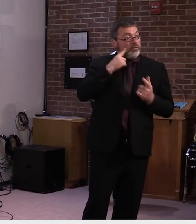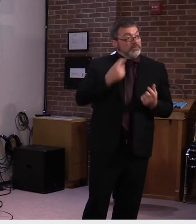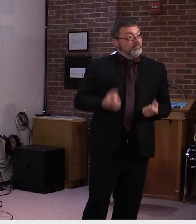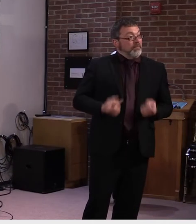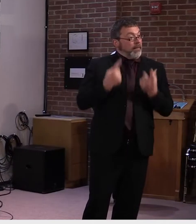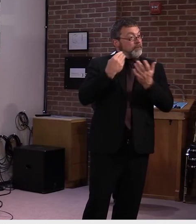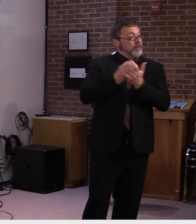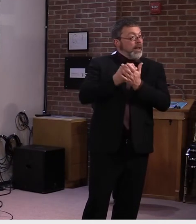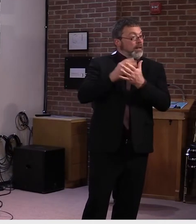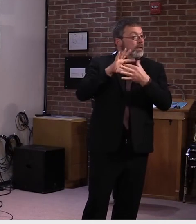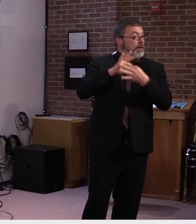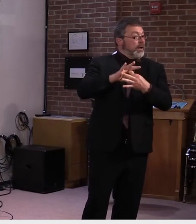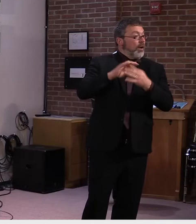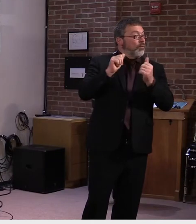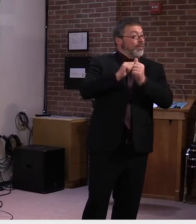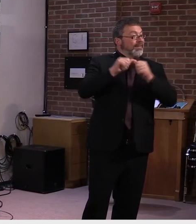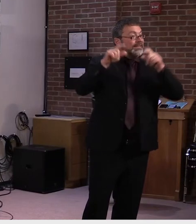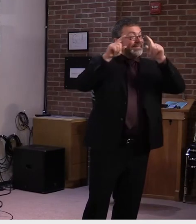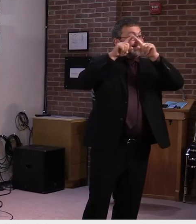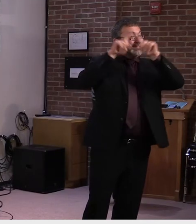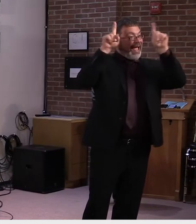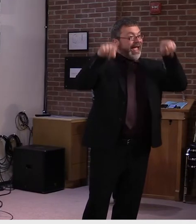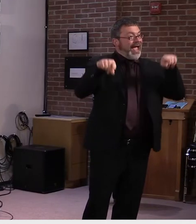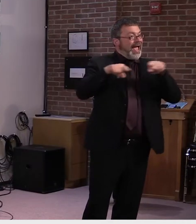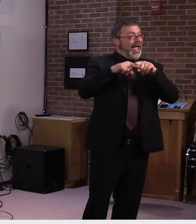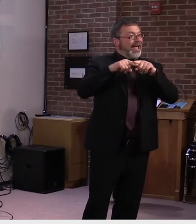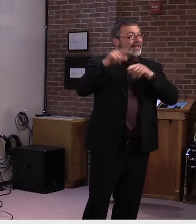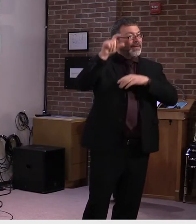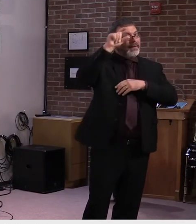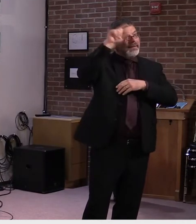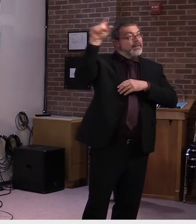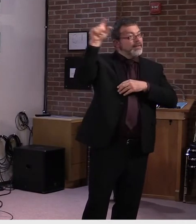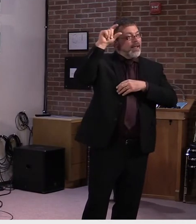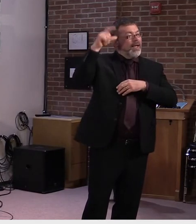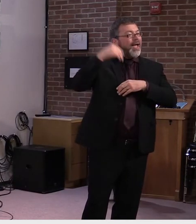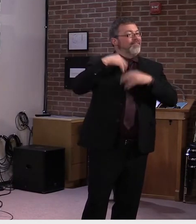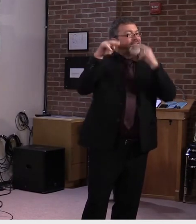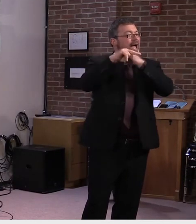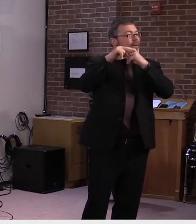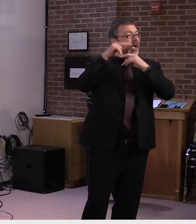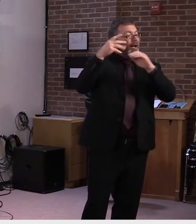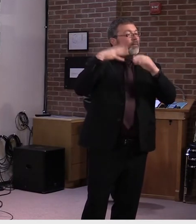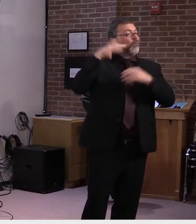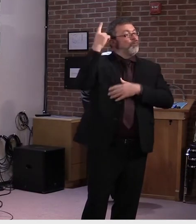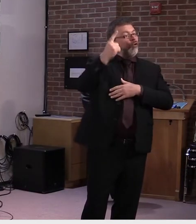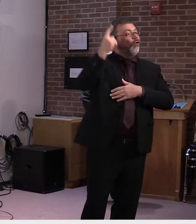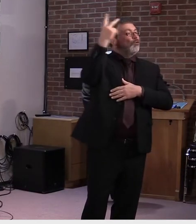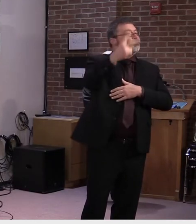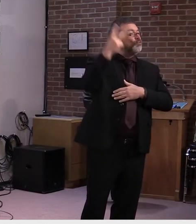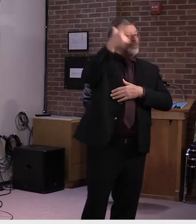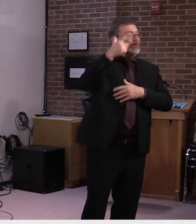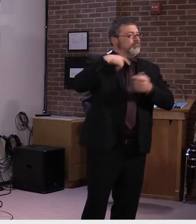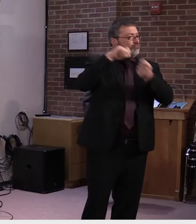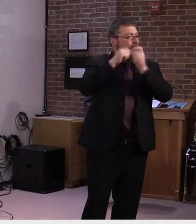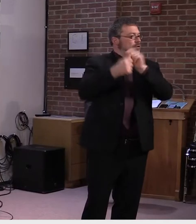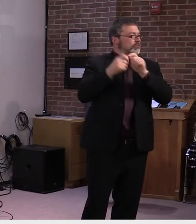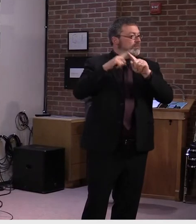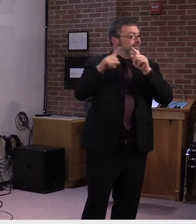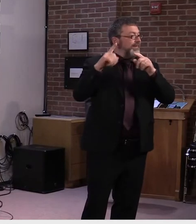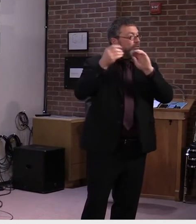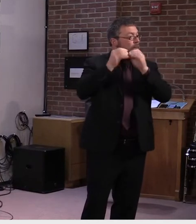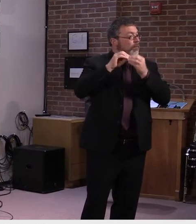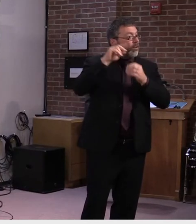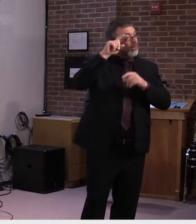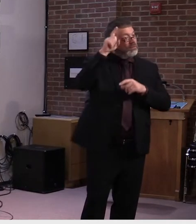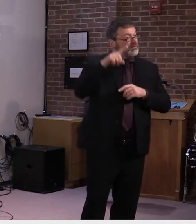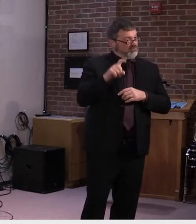along the interstate system and correcting a lot of new signs. and so in light of tough economic